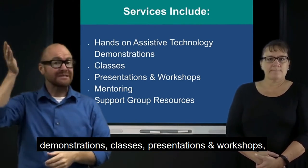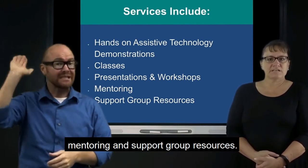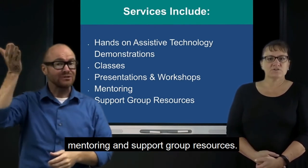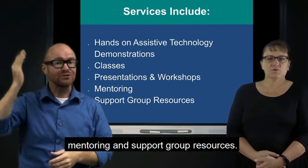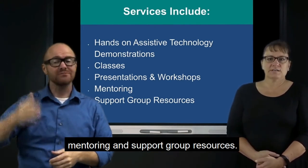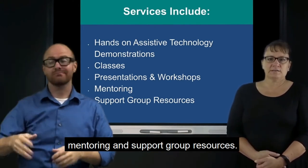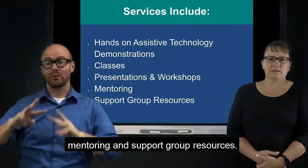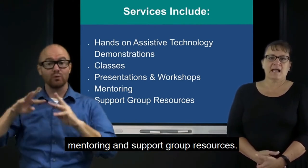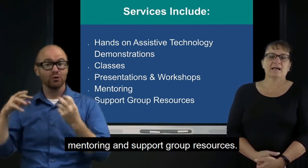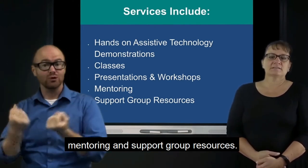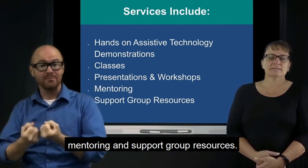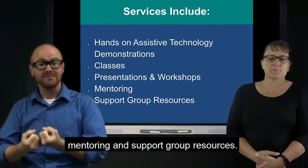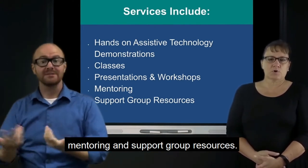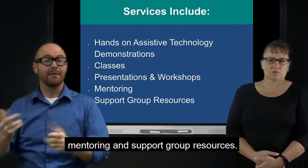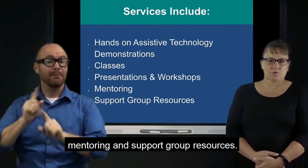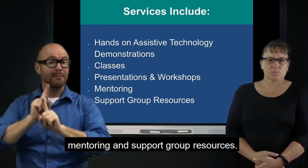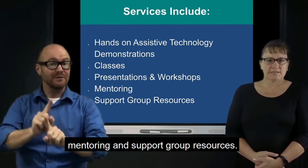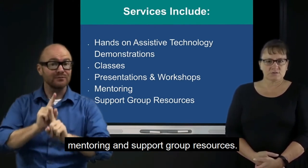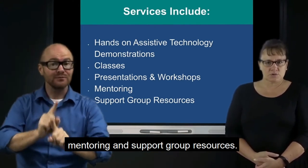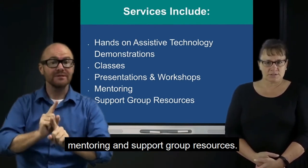mentoring, and support group resources.